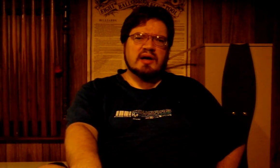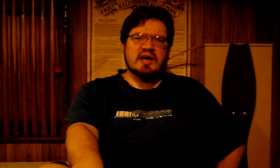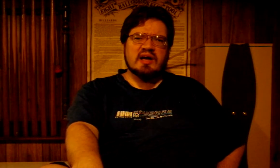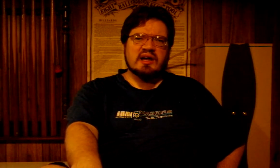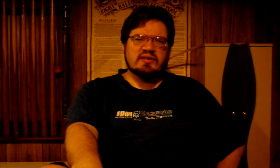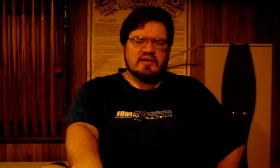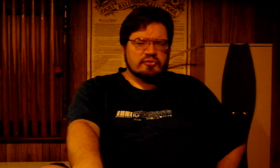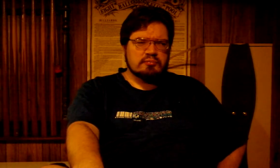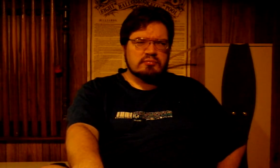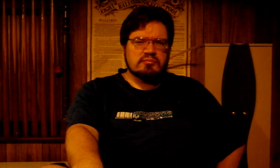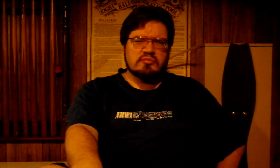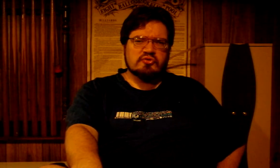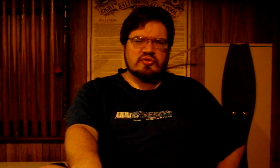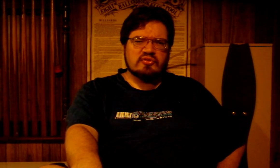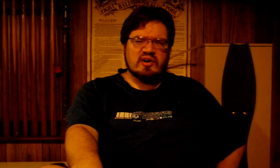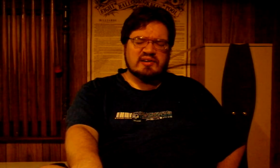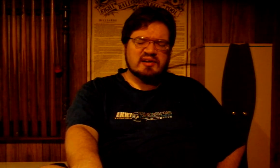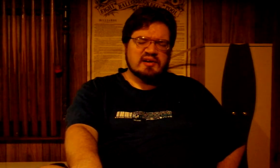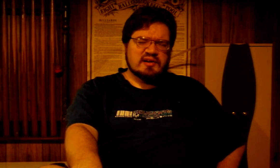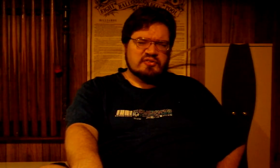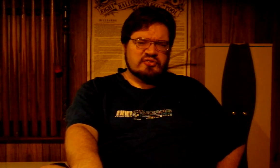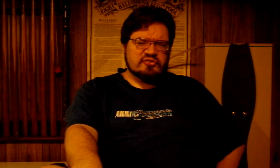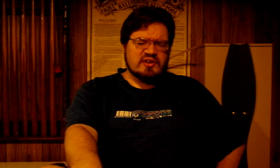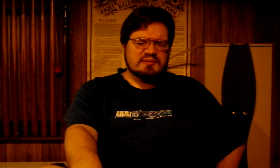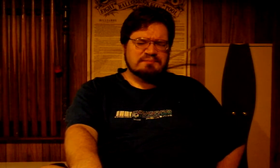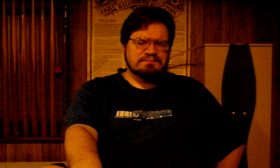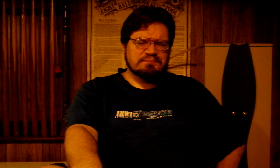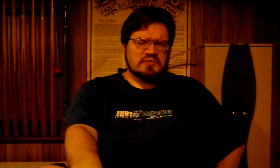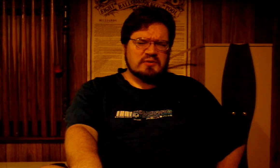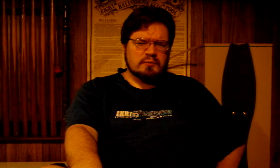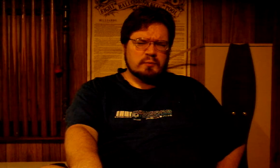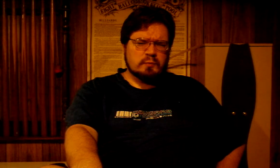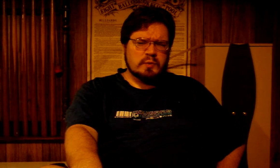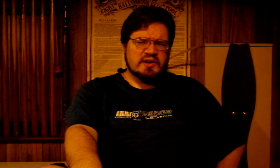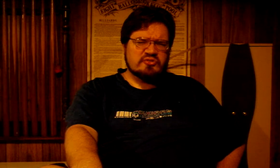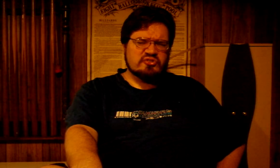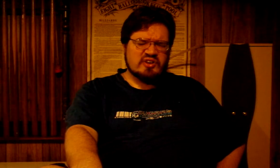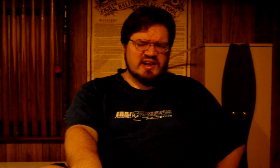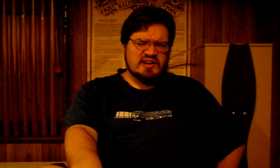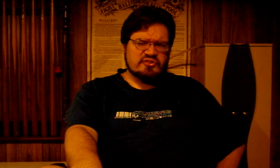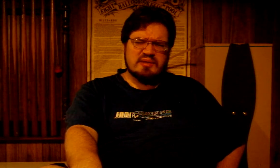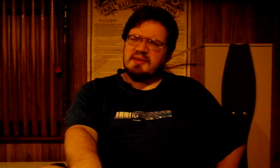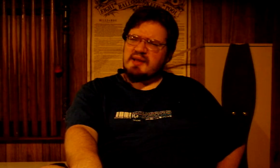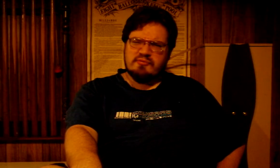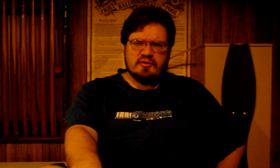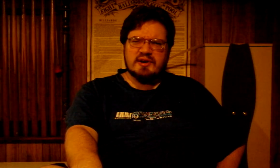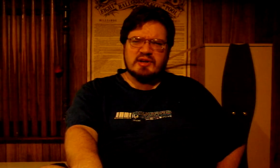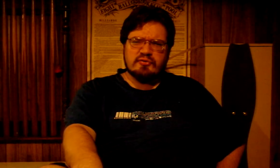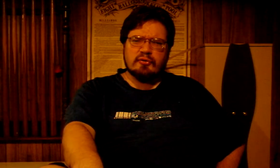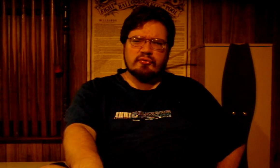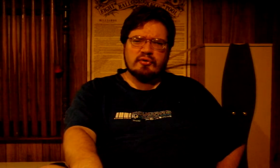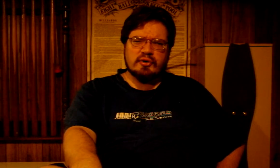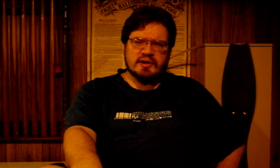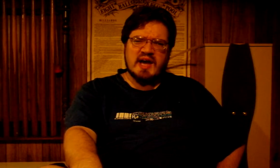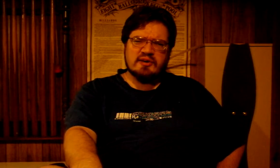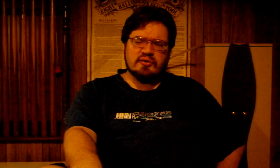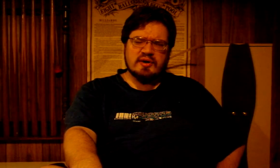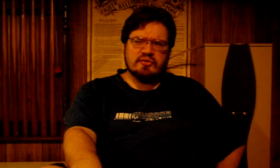and that's mutually fine. She said when it changed, it became very difficult for her to categorise.